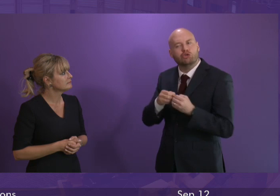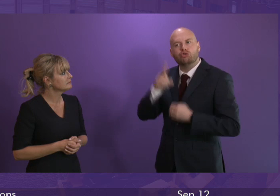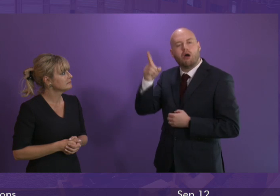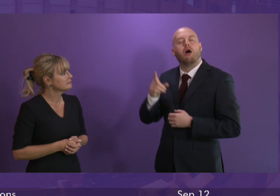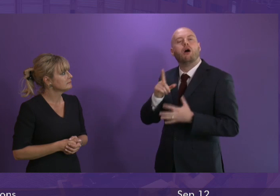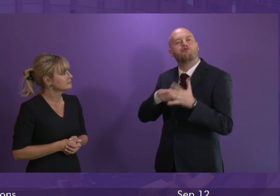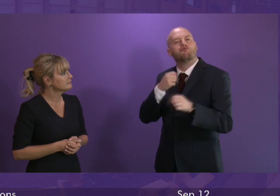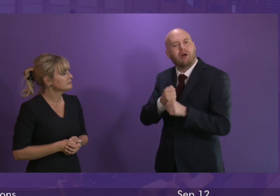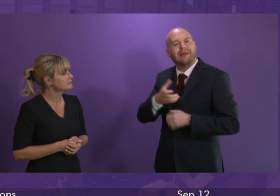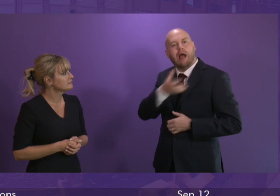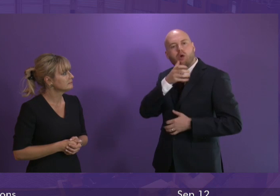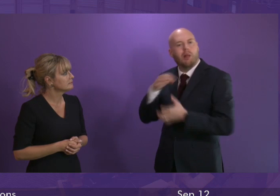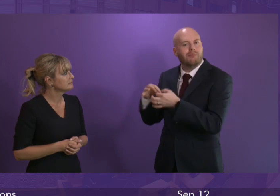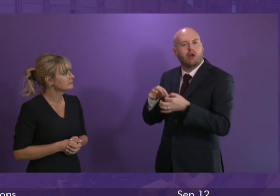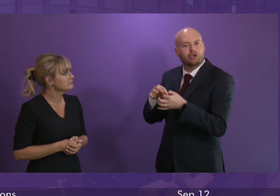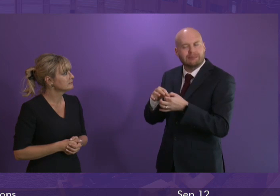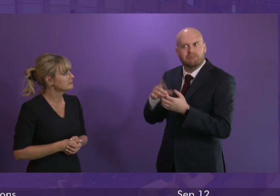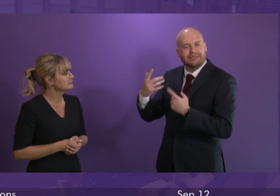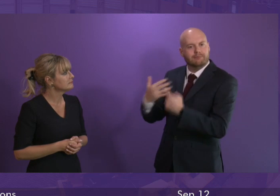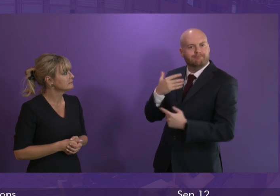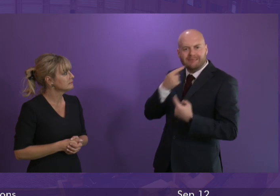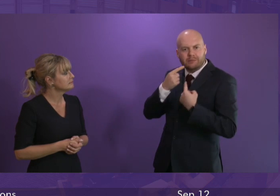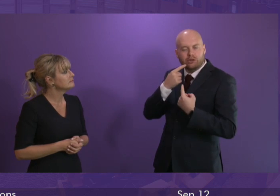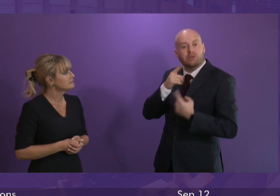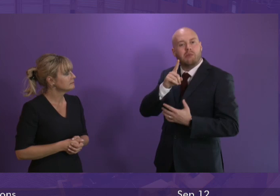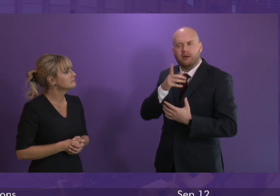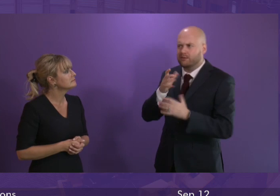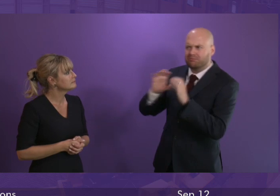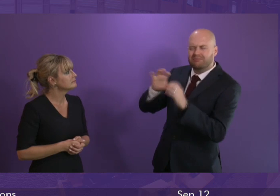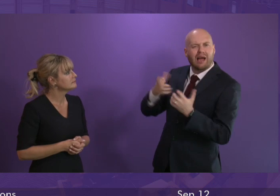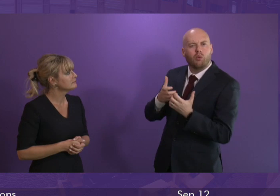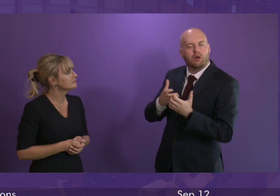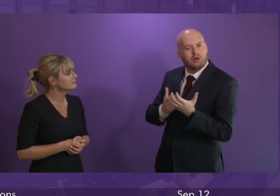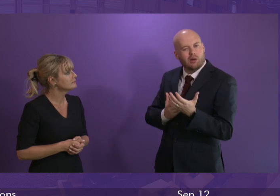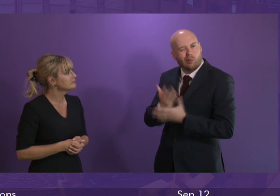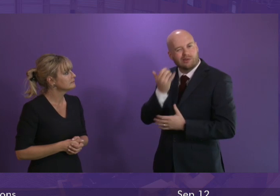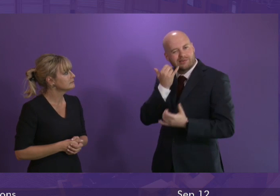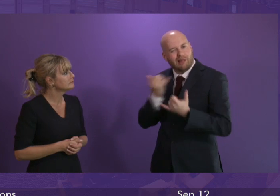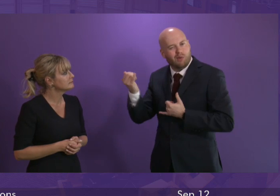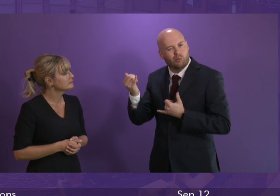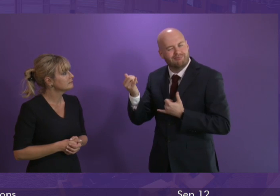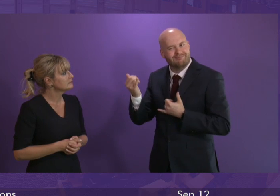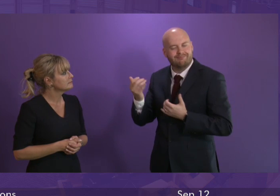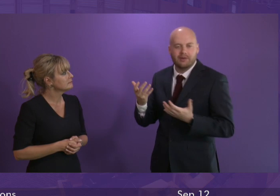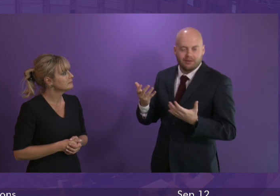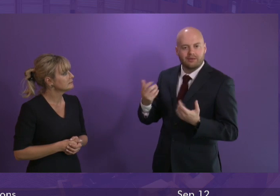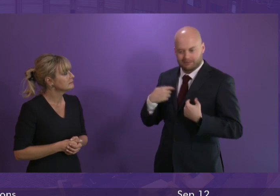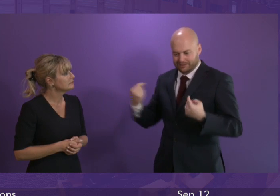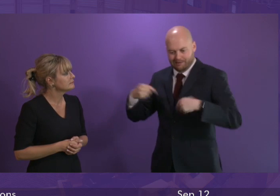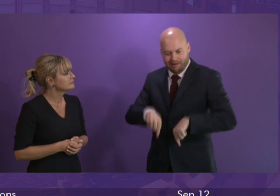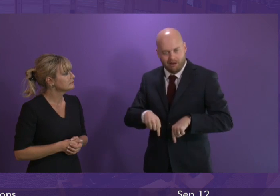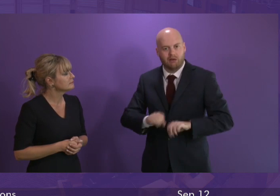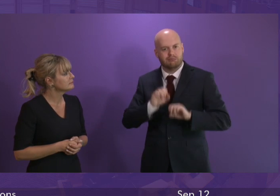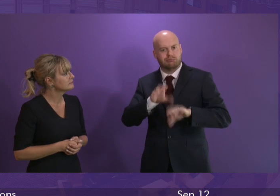however this was communicated to them yesterday by telephone and it would seem in response to my lodging of this question and being picked up by the press and